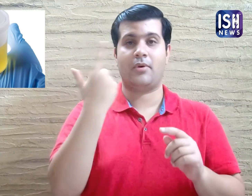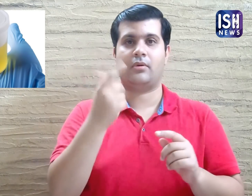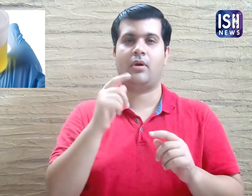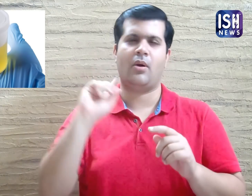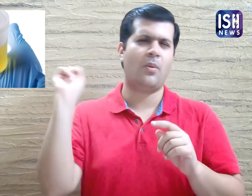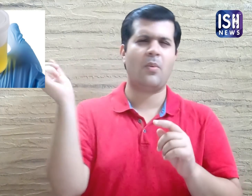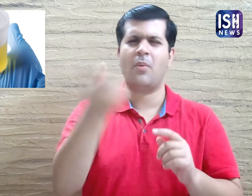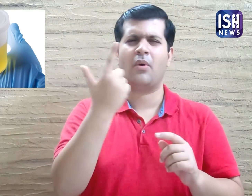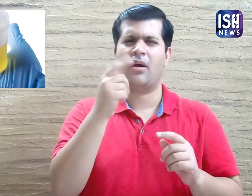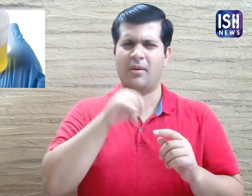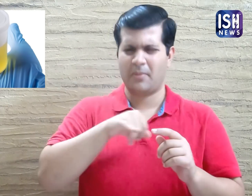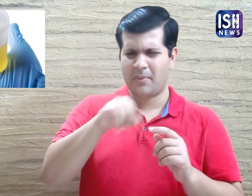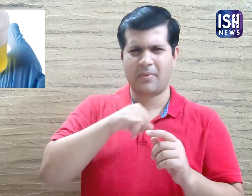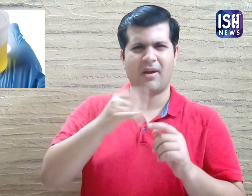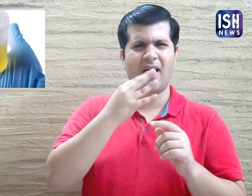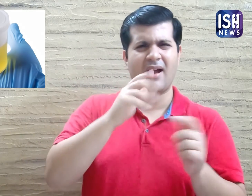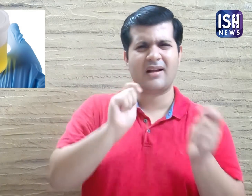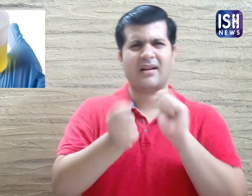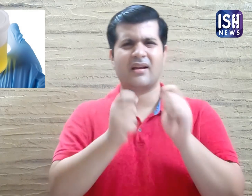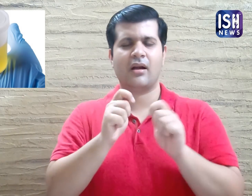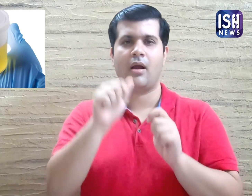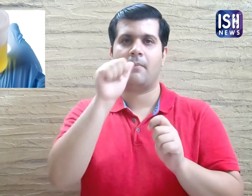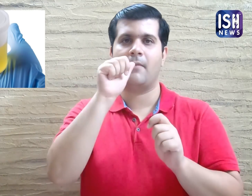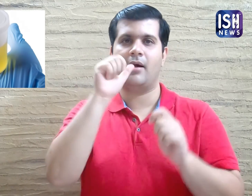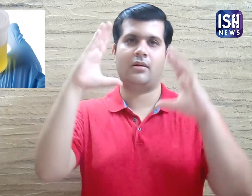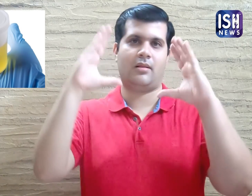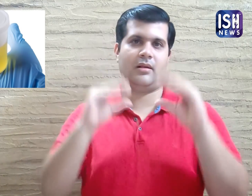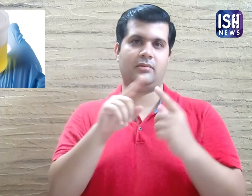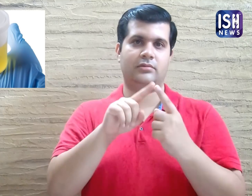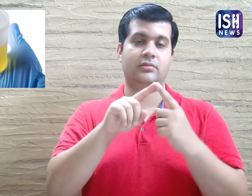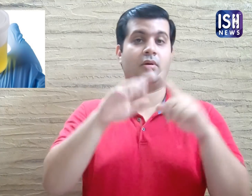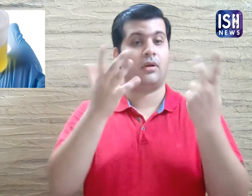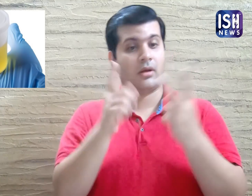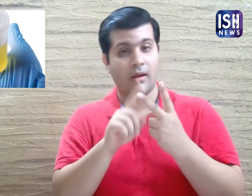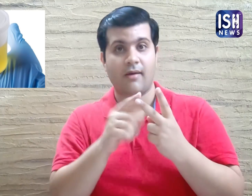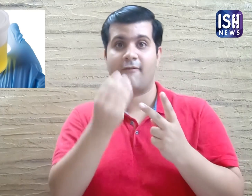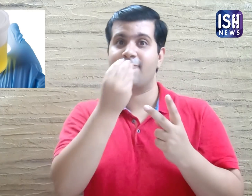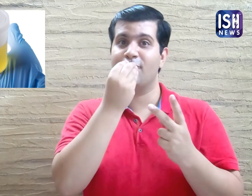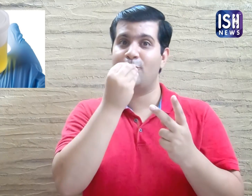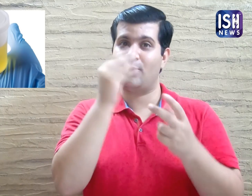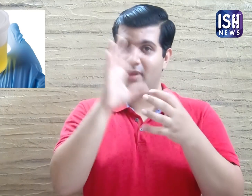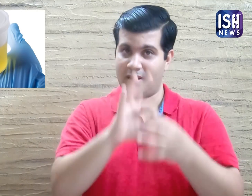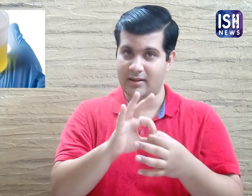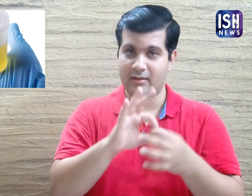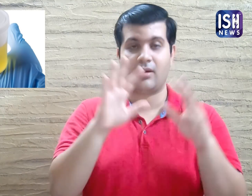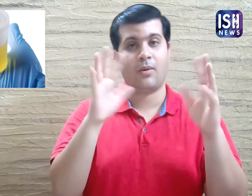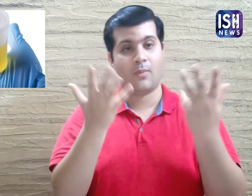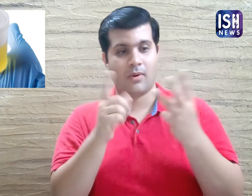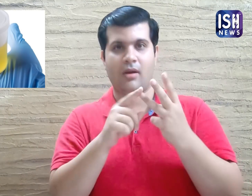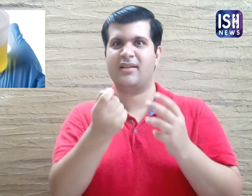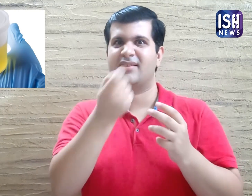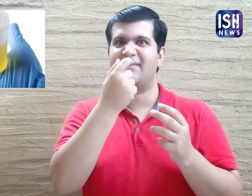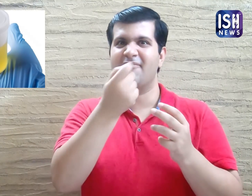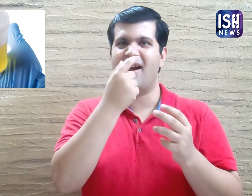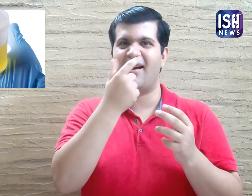In most cases, the change in colour of urine is because of dehydration, food or medicine that you ate.